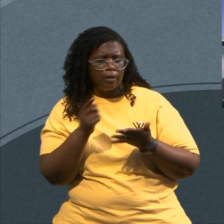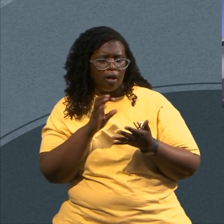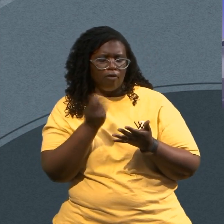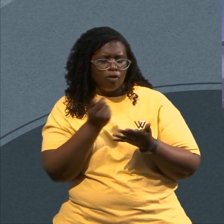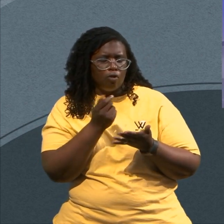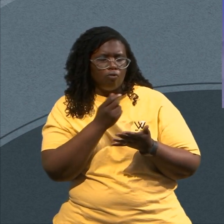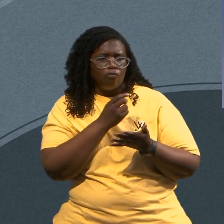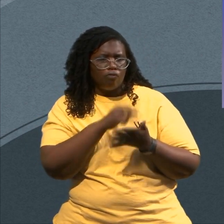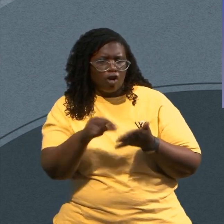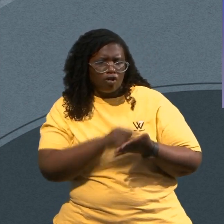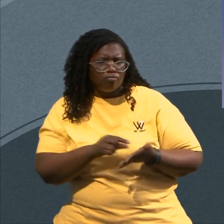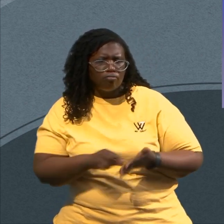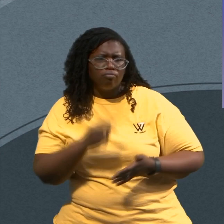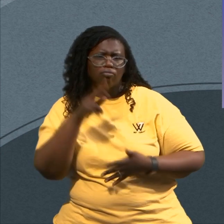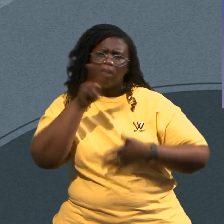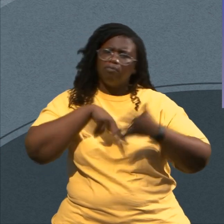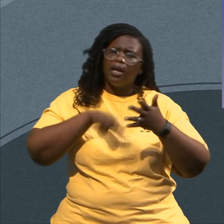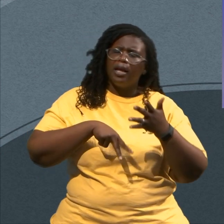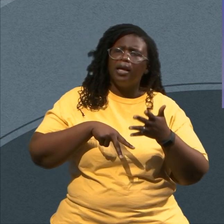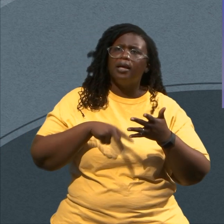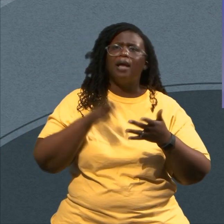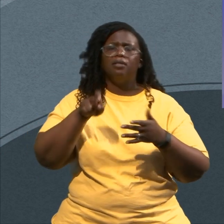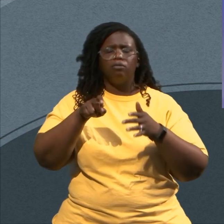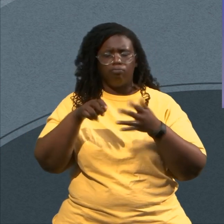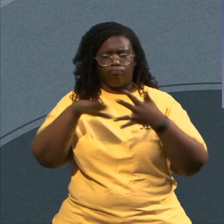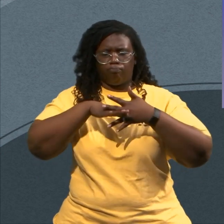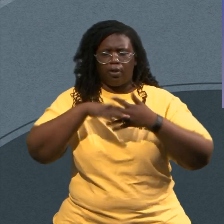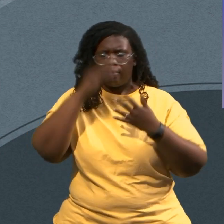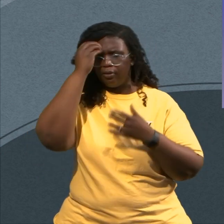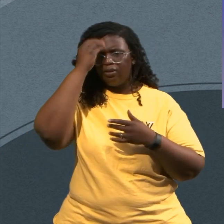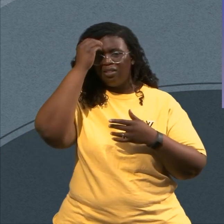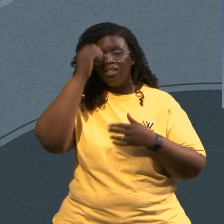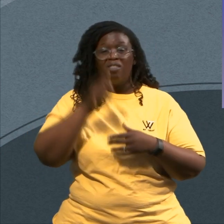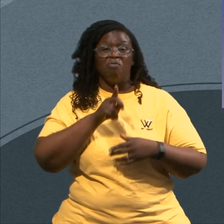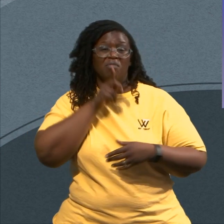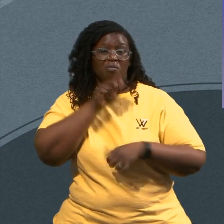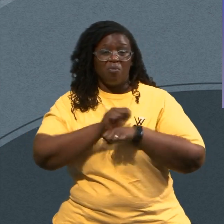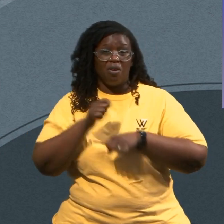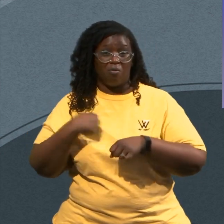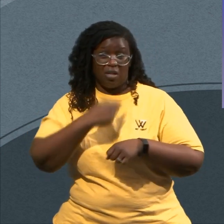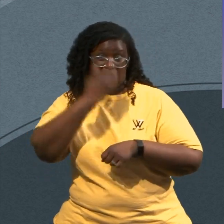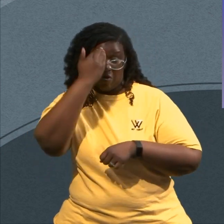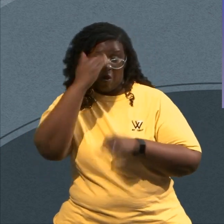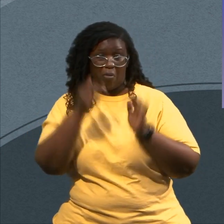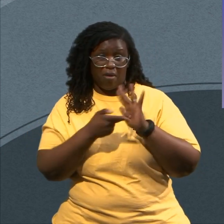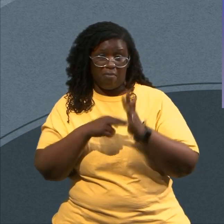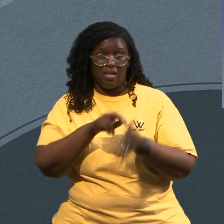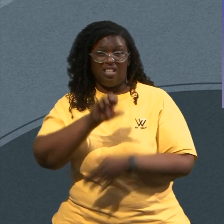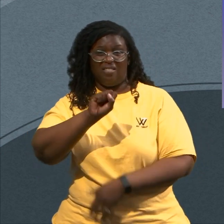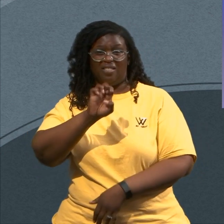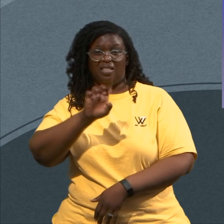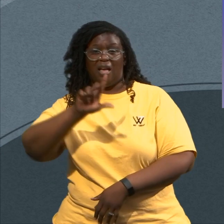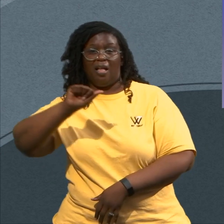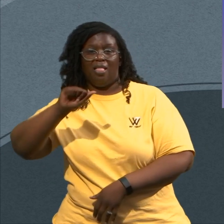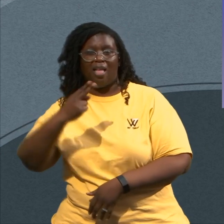know What selah means Because the reality of it is There are three different Interpretive